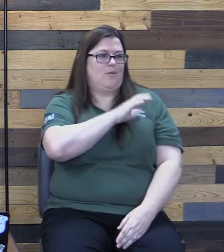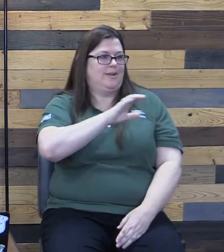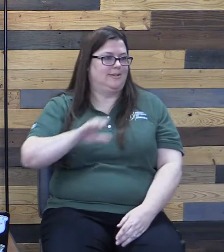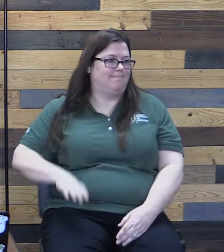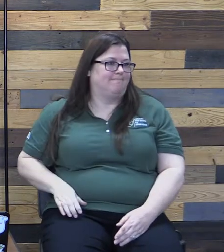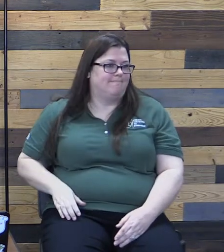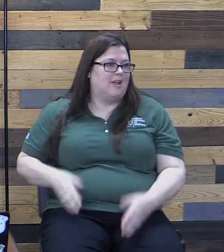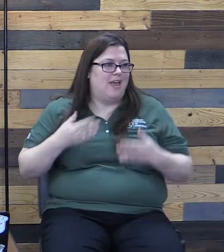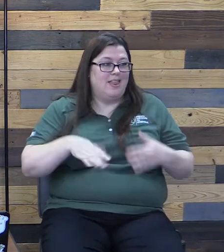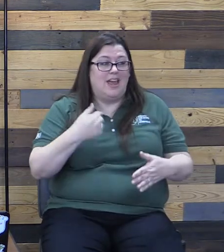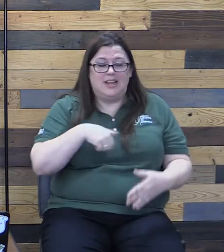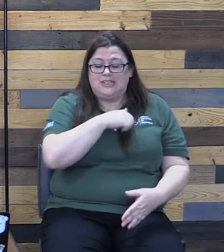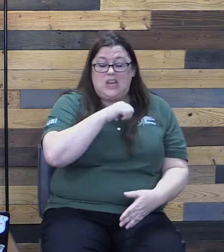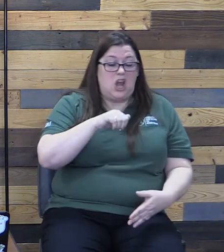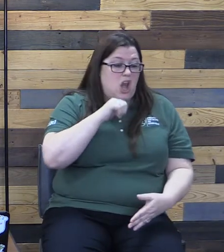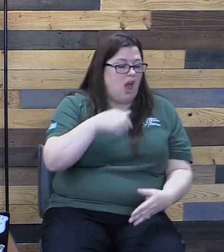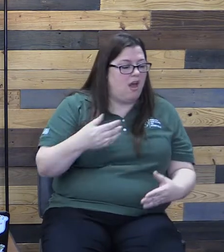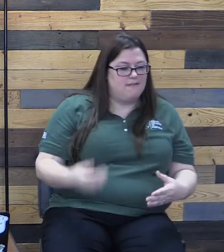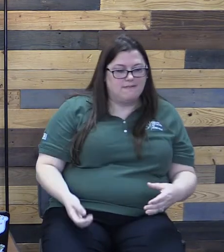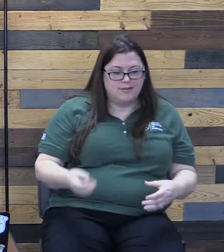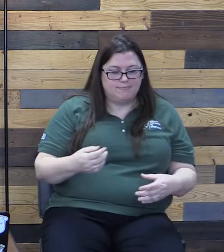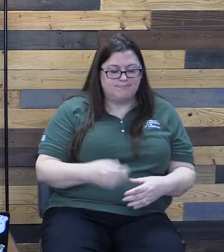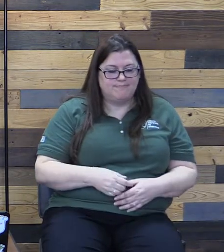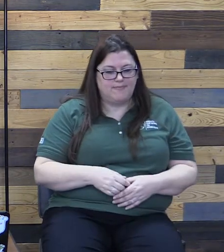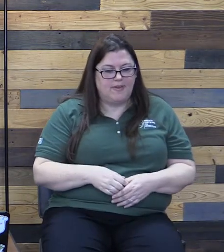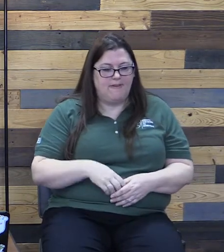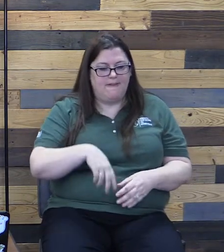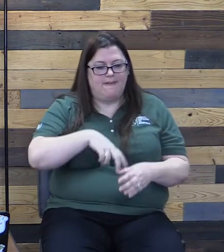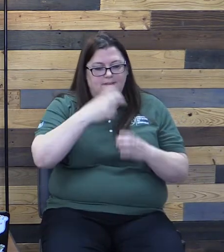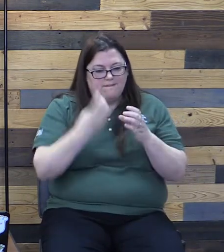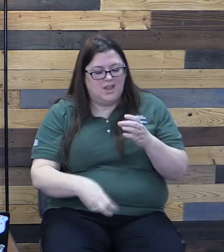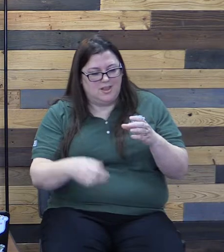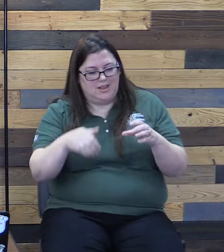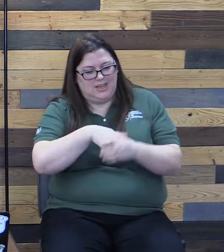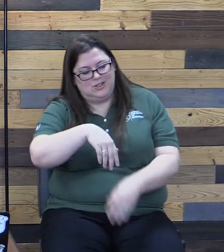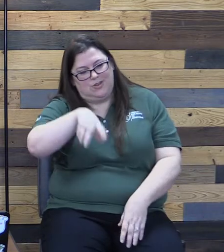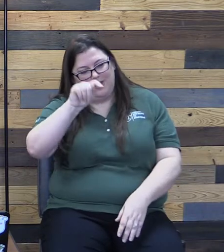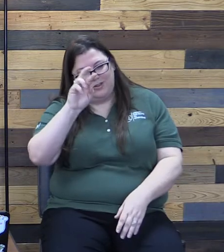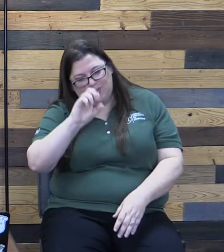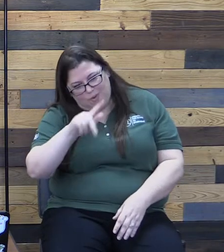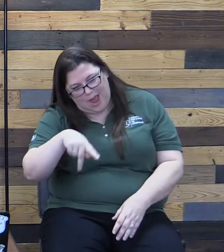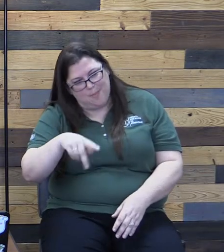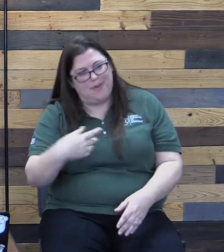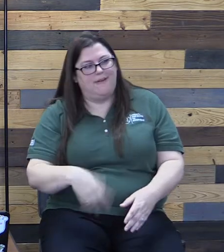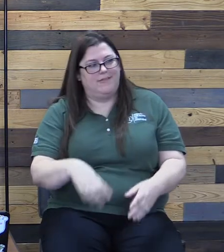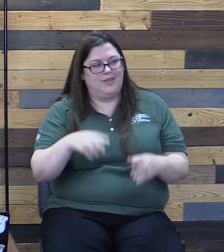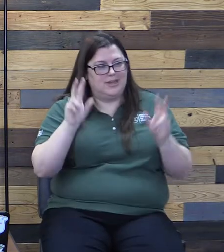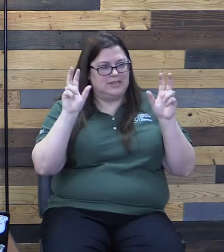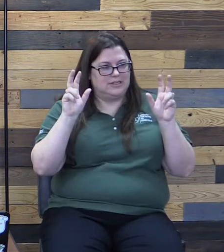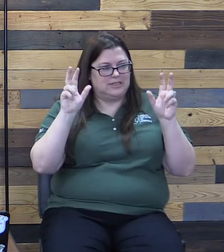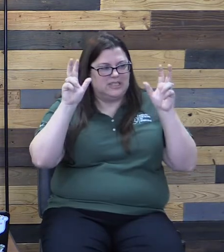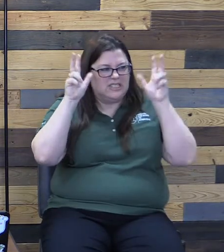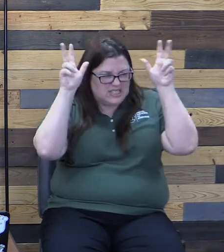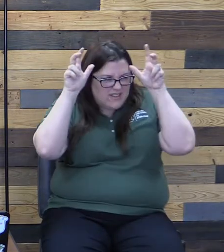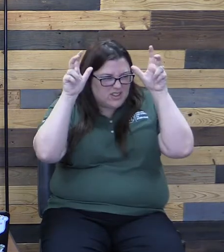Let us not fall into the snares of the devil and be distracted from our true purpose and mission.